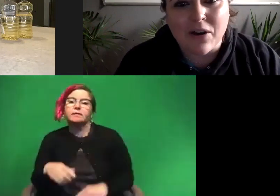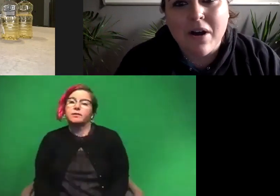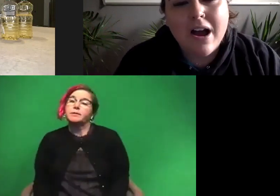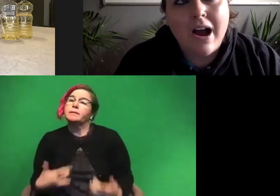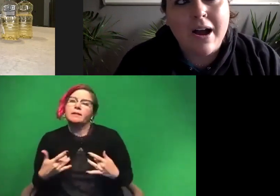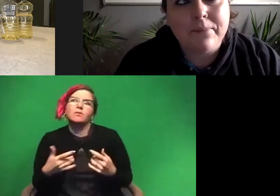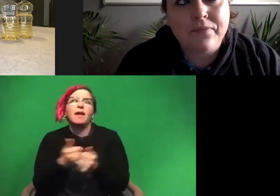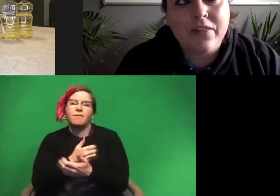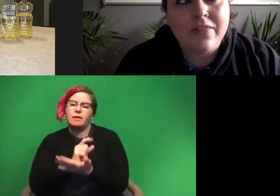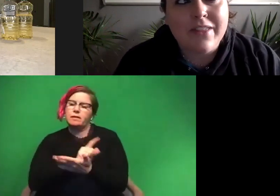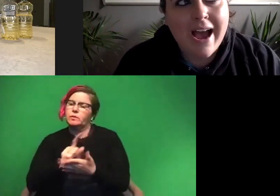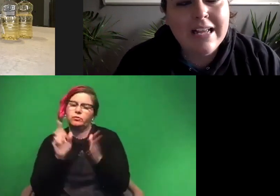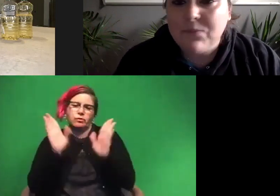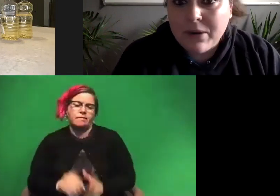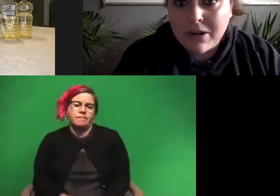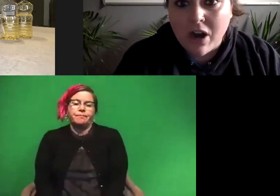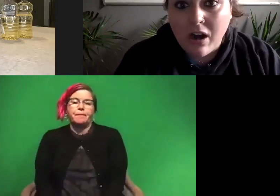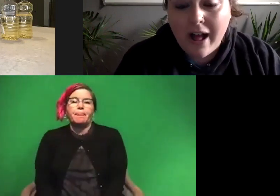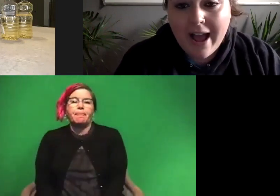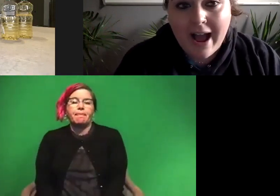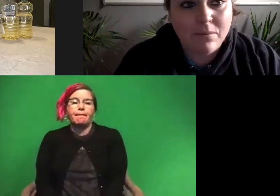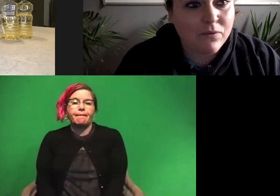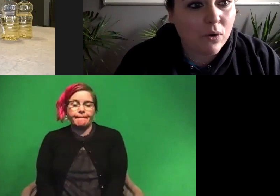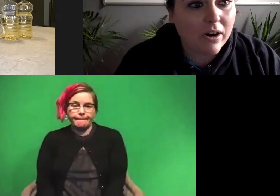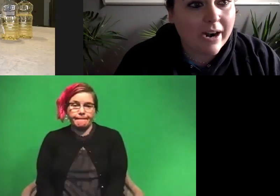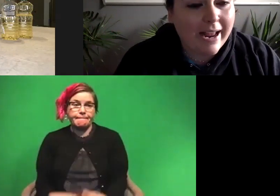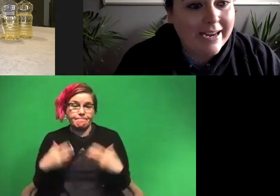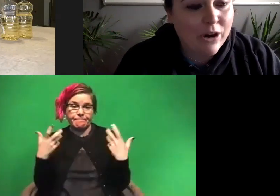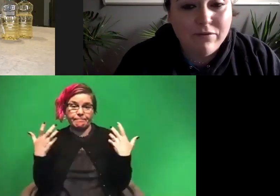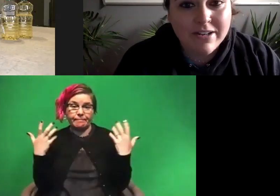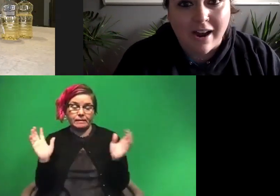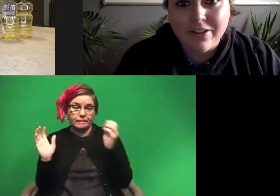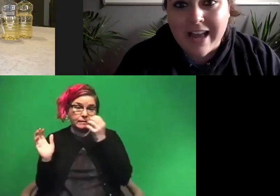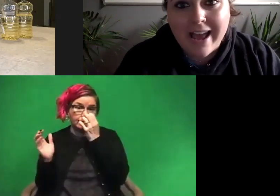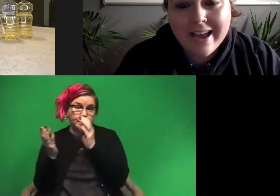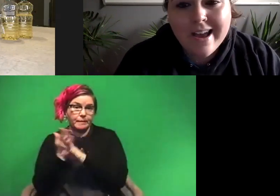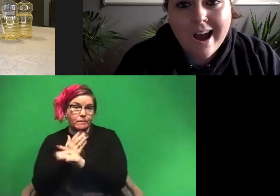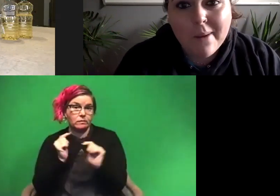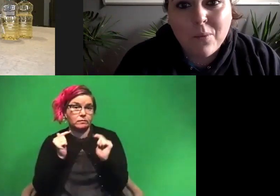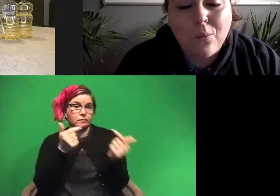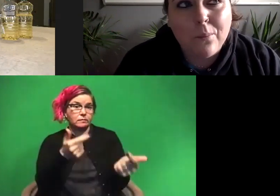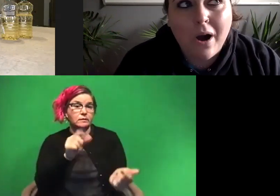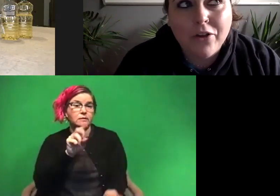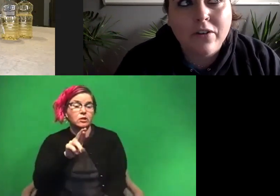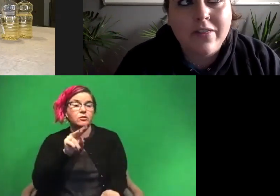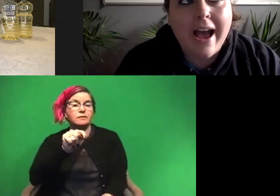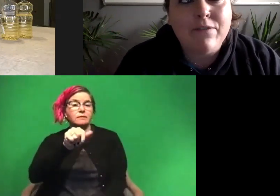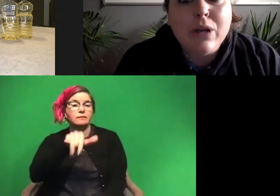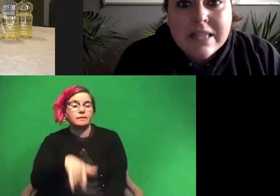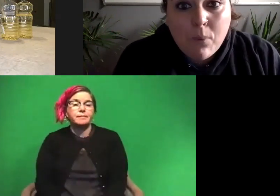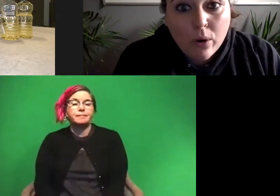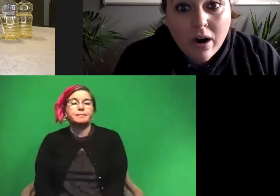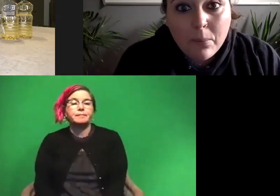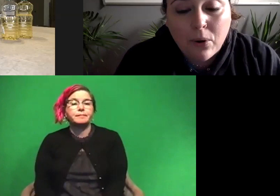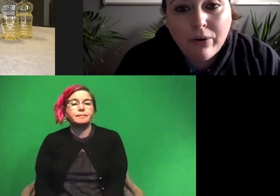be great. So that is pretty much all I have before handing it over to Dr. Tay. Other than that,